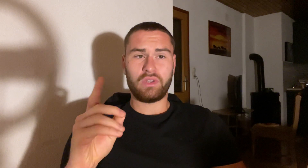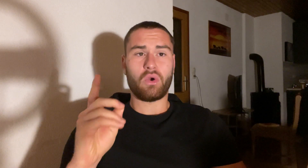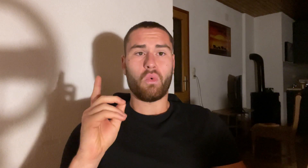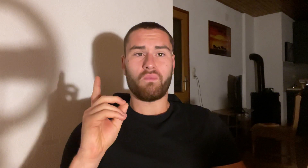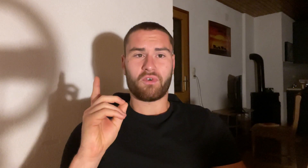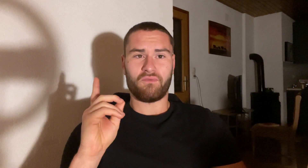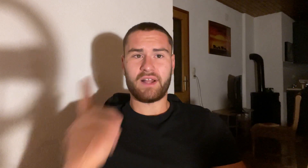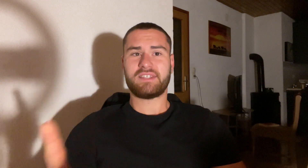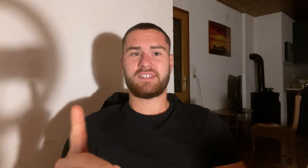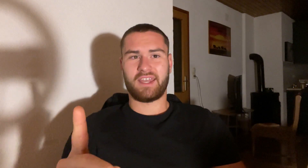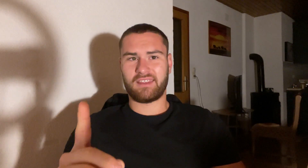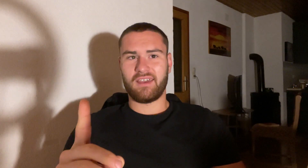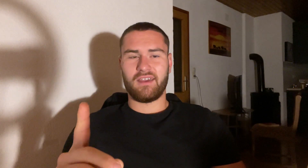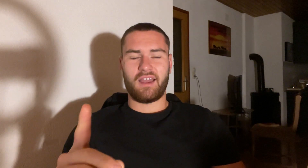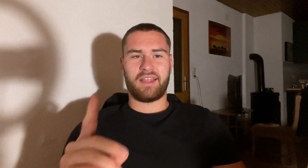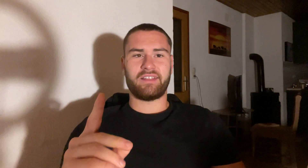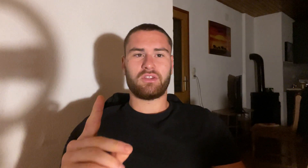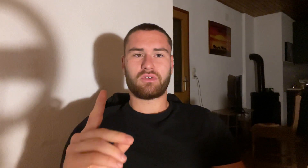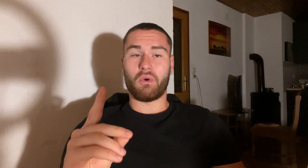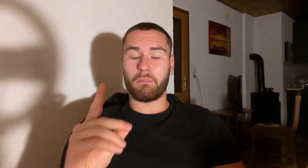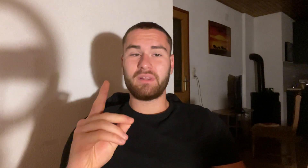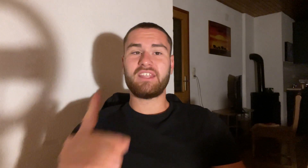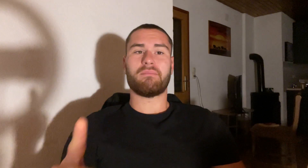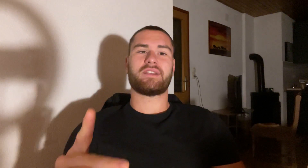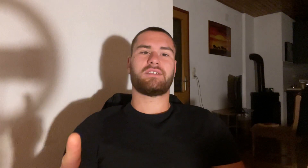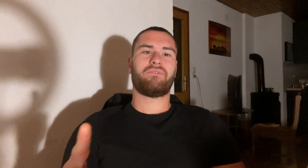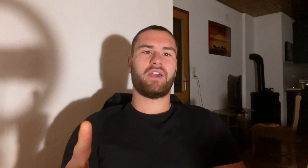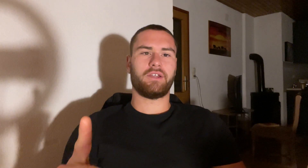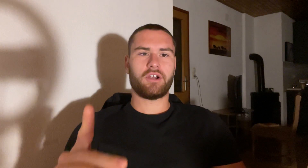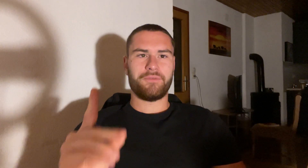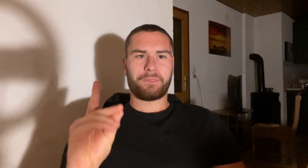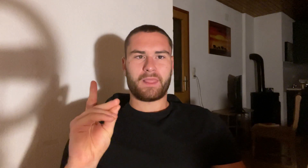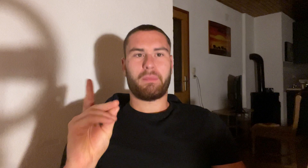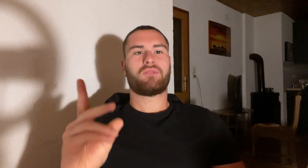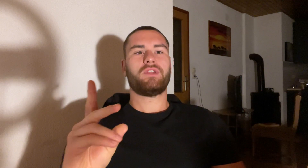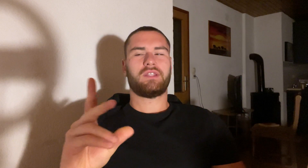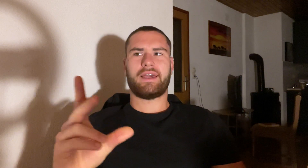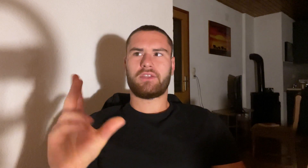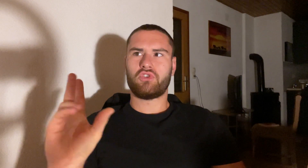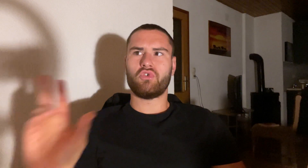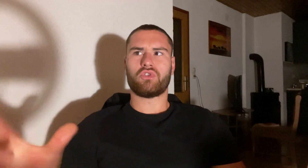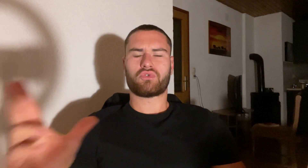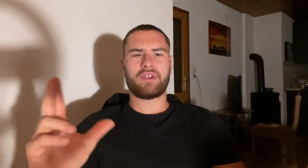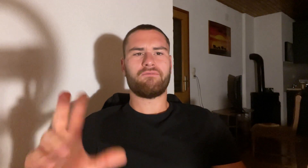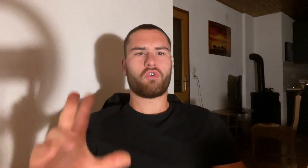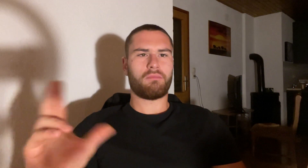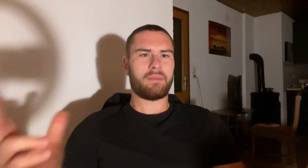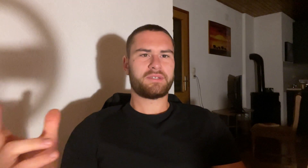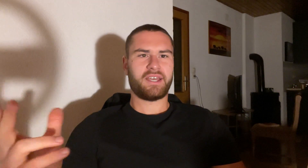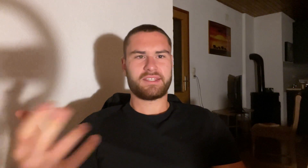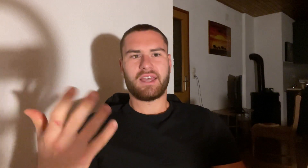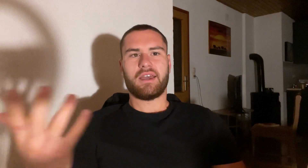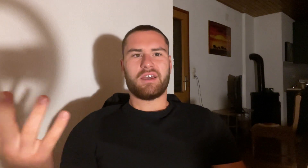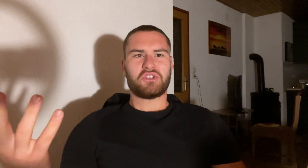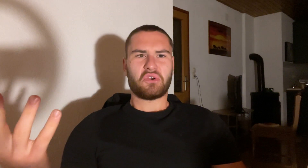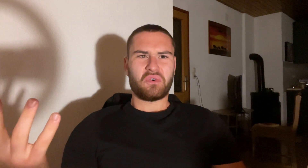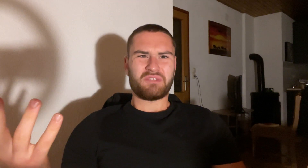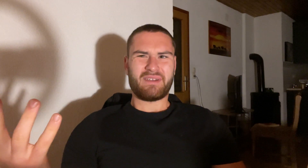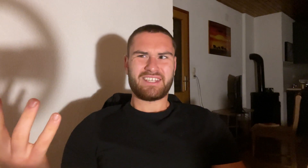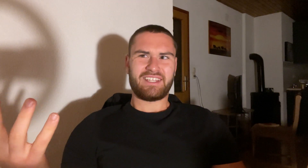only go for one set until complete muscle failure, but with, like, two to three warm-up sets. So, it's basically,